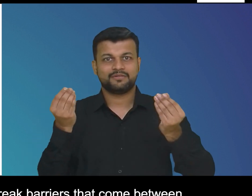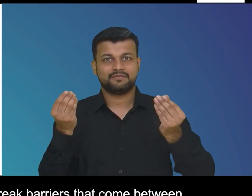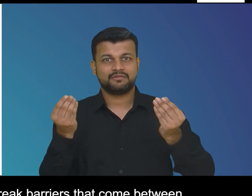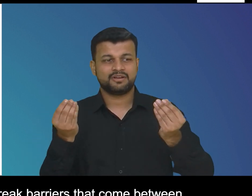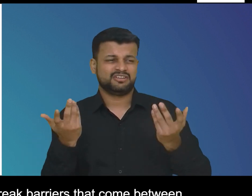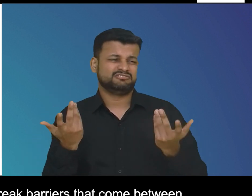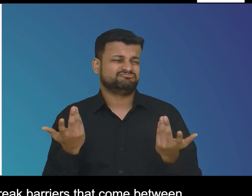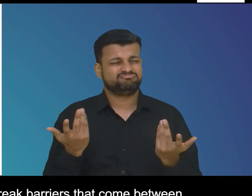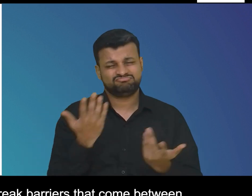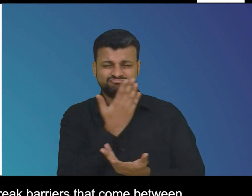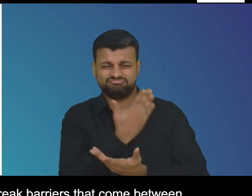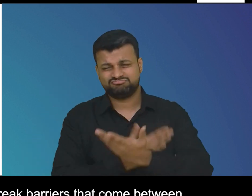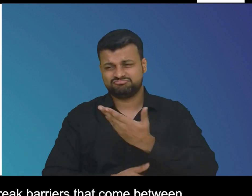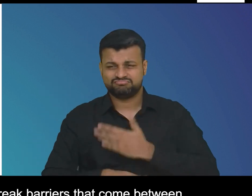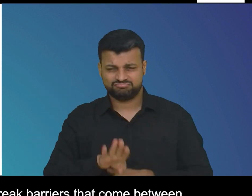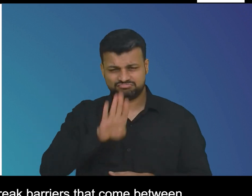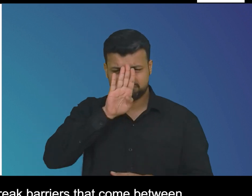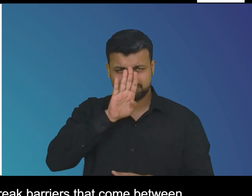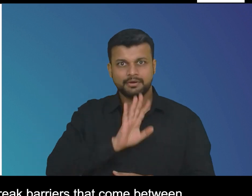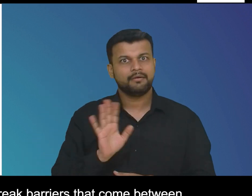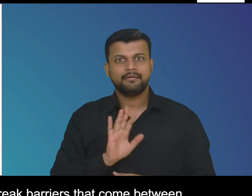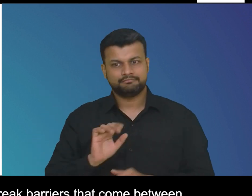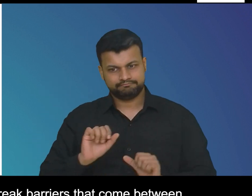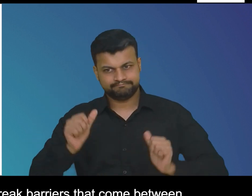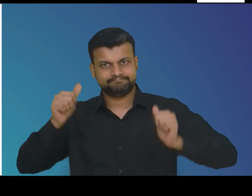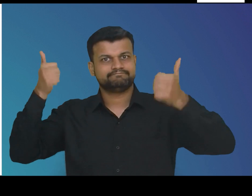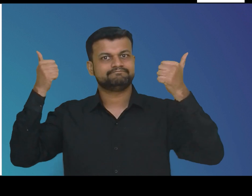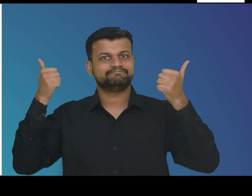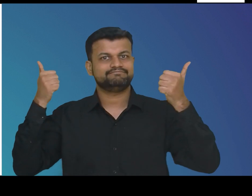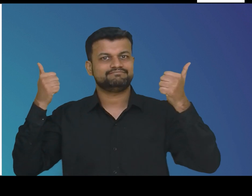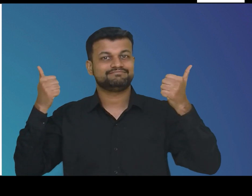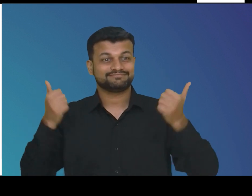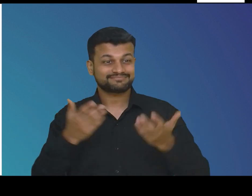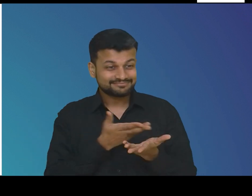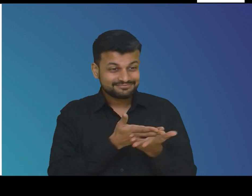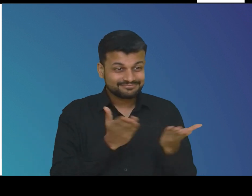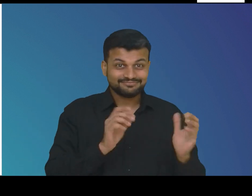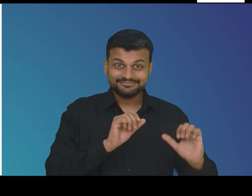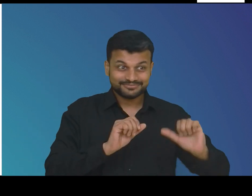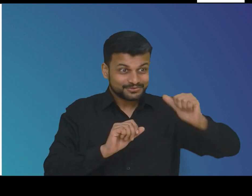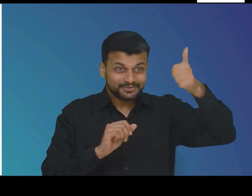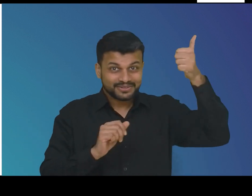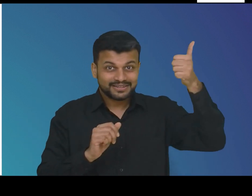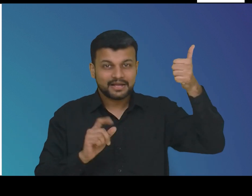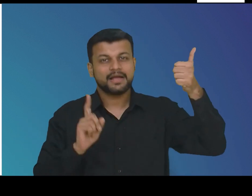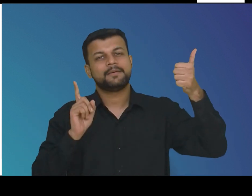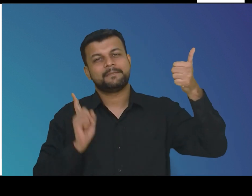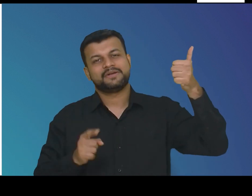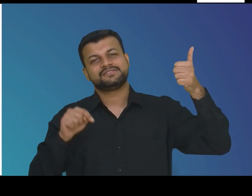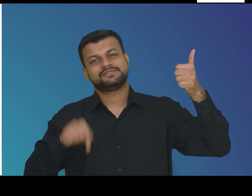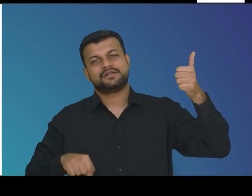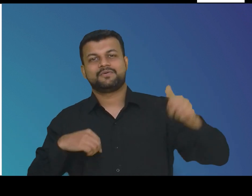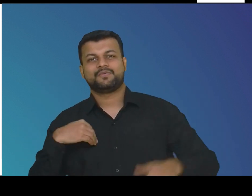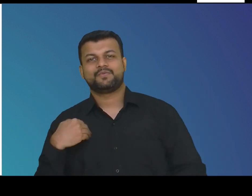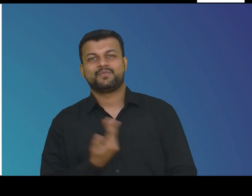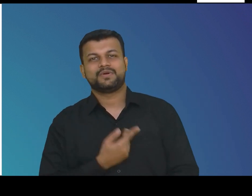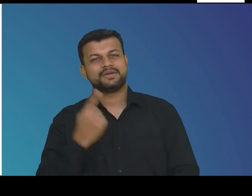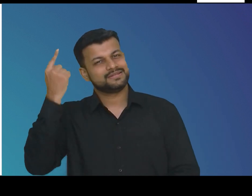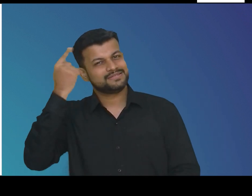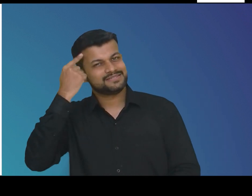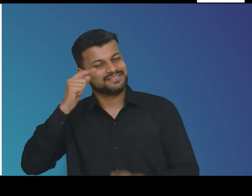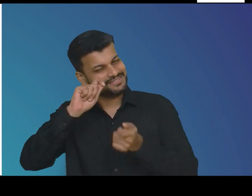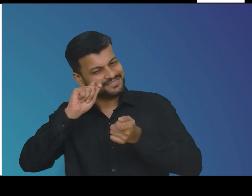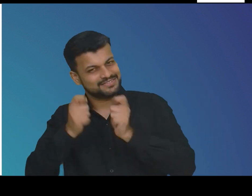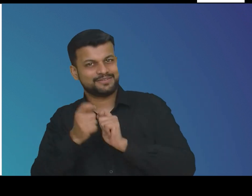barriers that come between ability and disability these athletes have already won our hearts it's now time for us